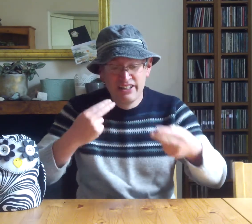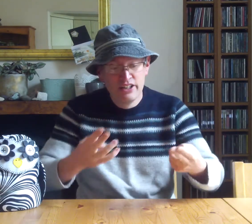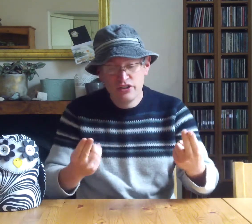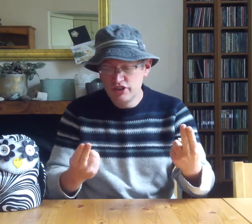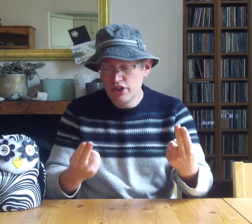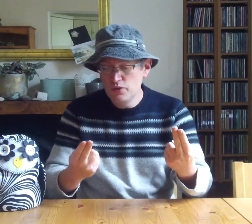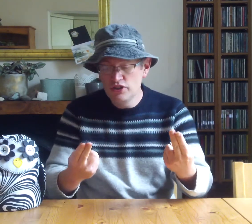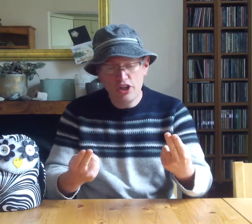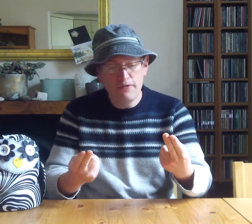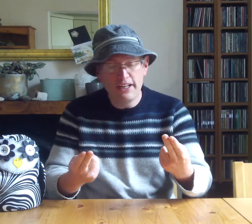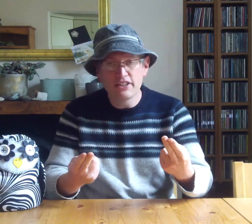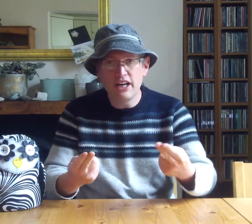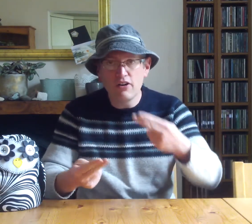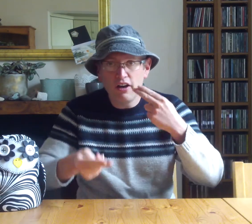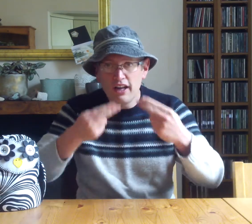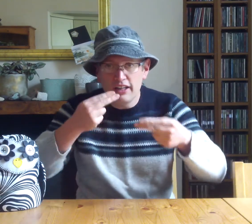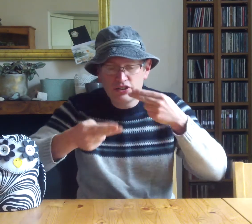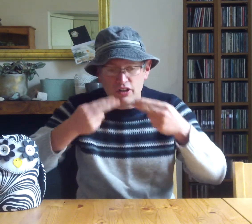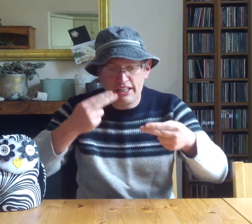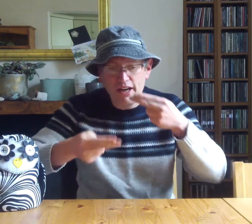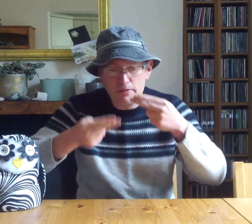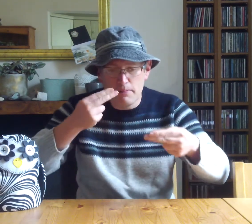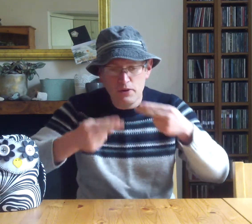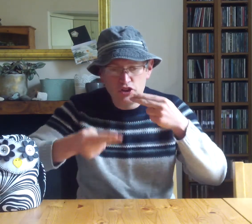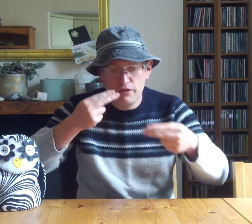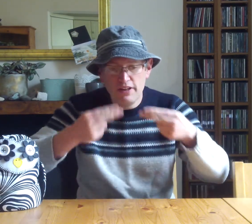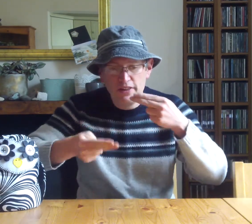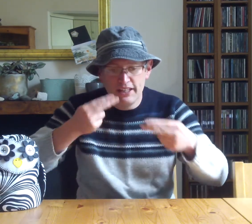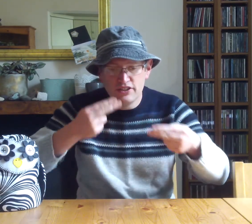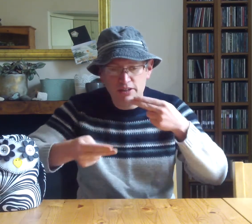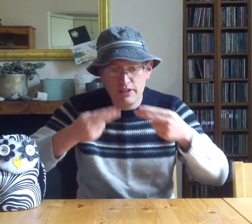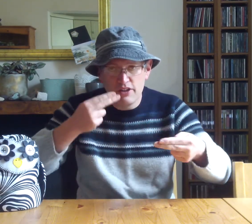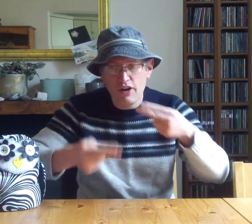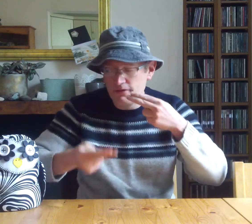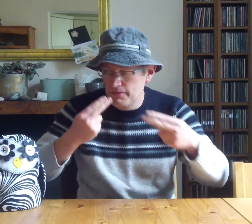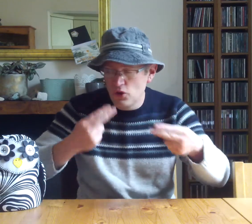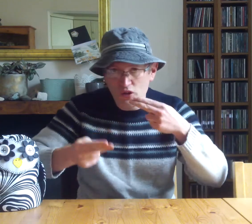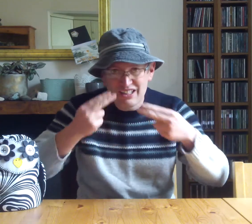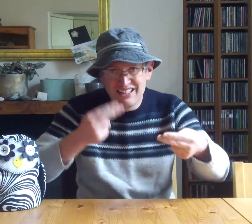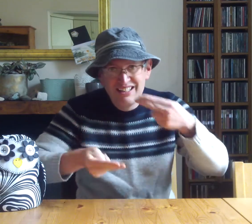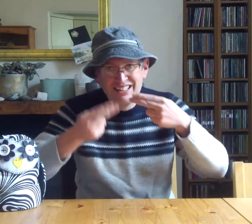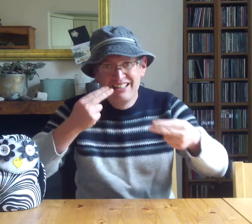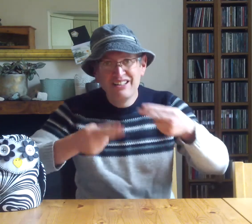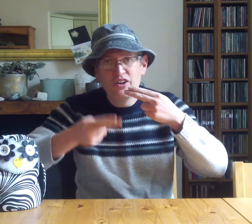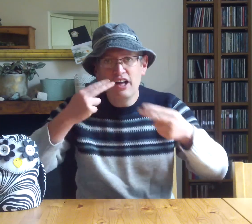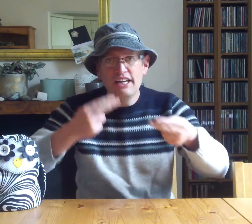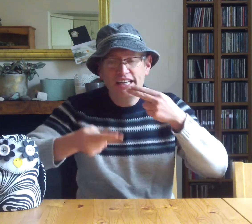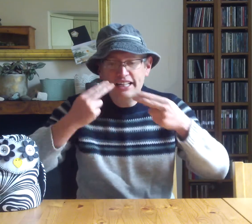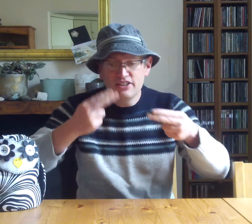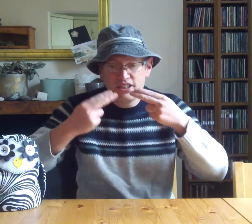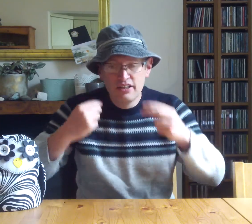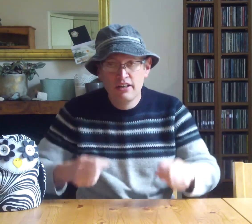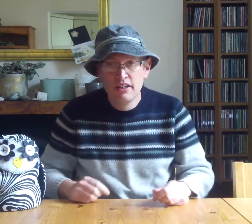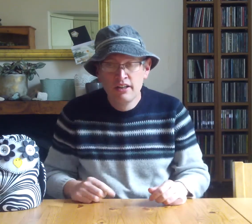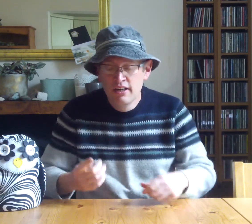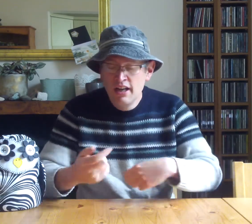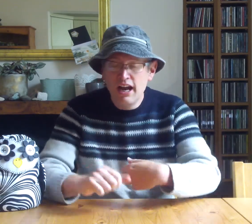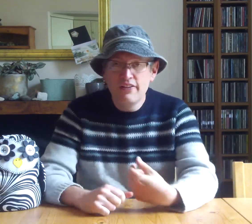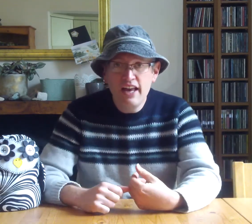Two fingers out like that. like you put shoveling things in with your knife. and fork. that. And then